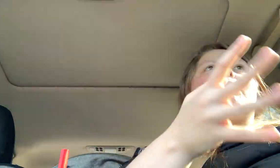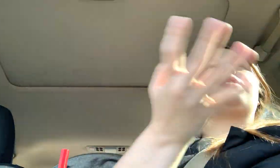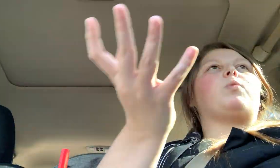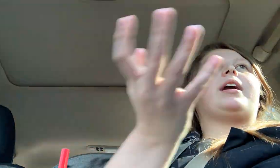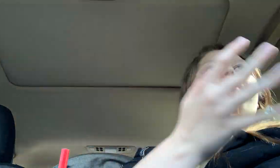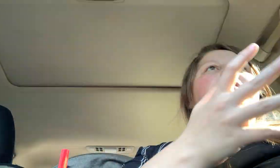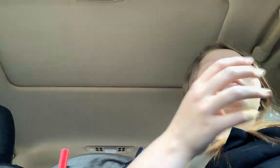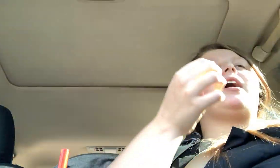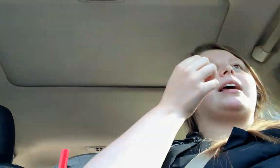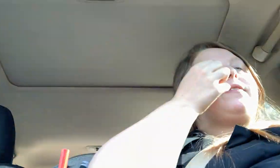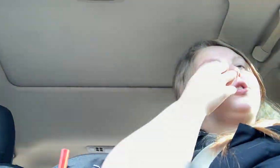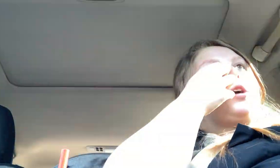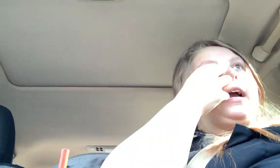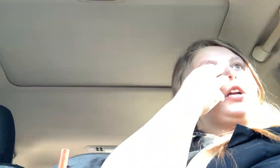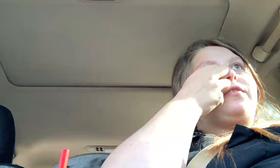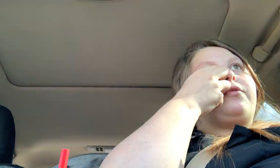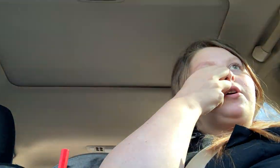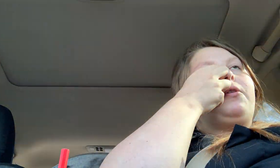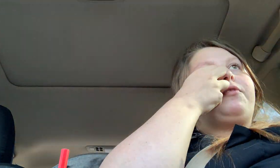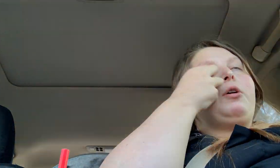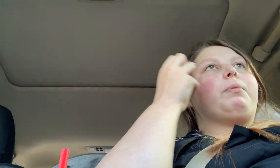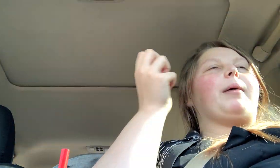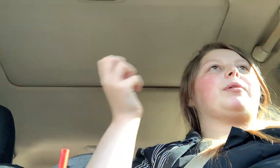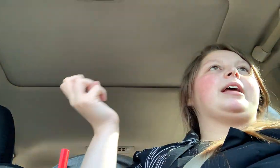what's working, what's not? Like if you're tracking your food, food properly,